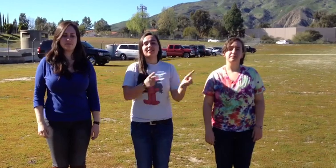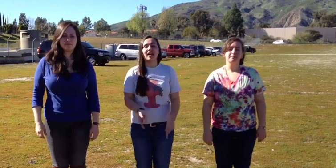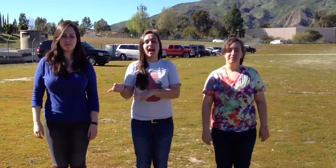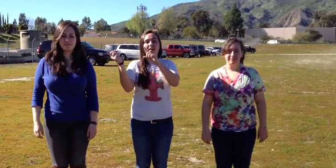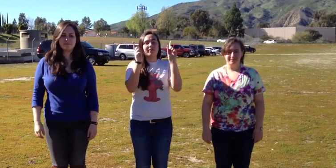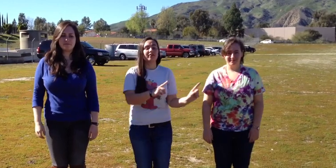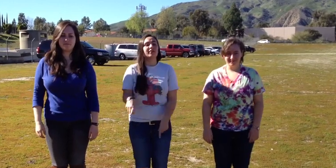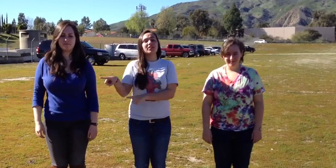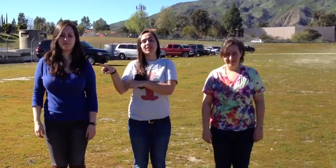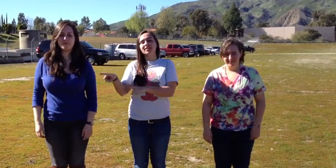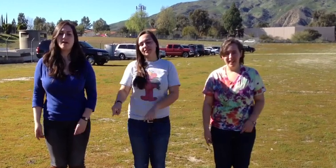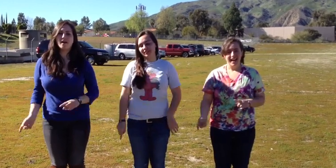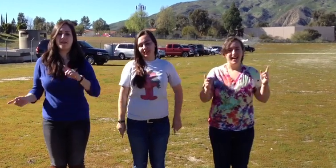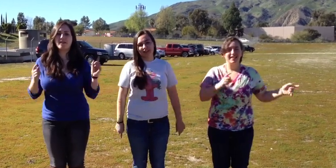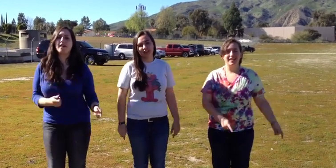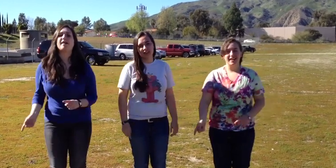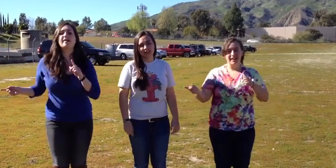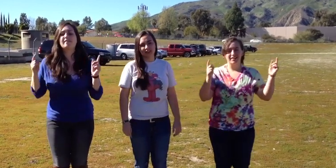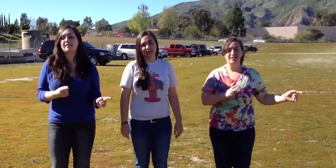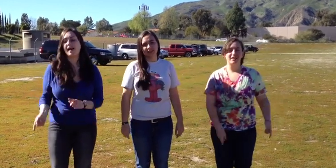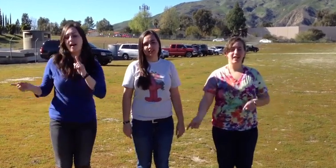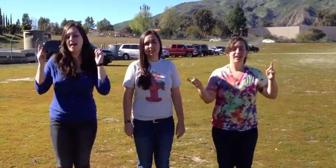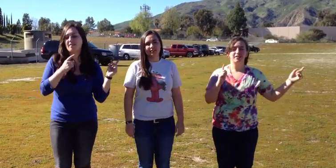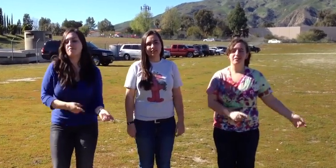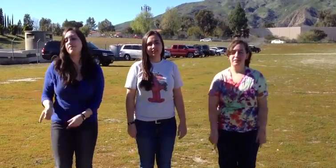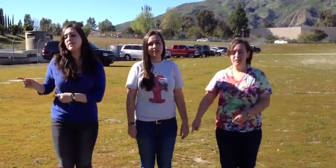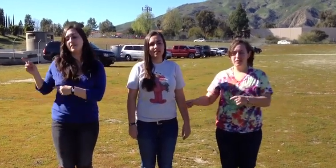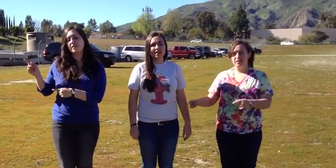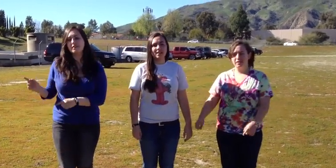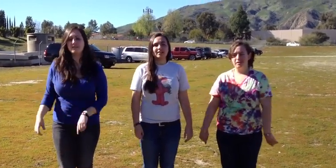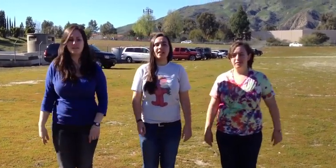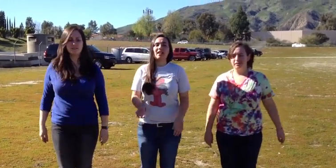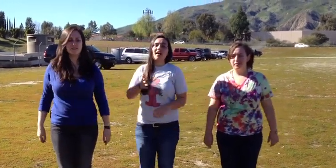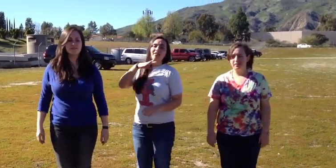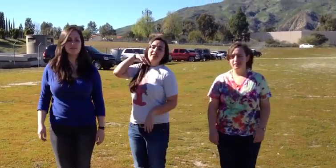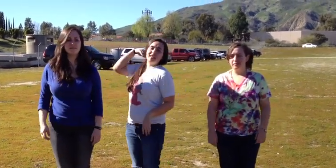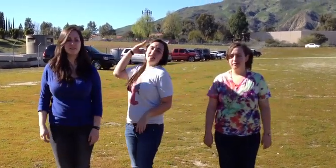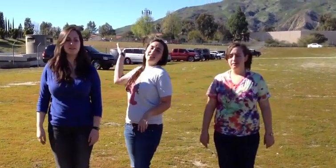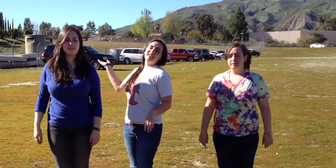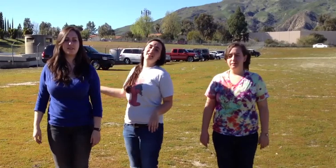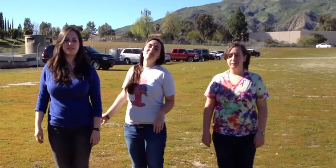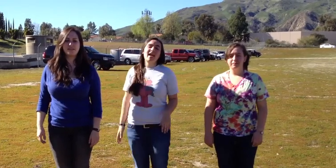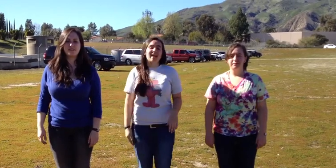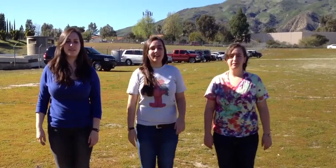side of the river Stood a lovely Indian maid